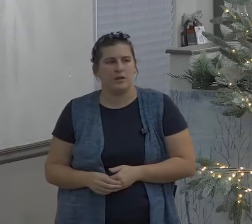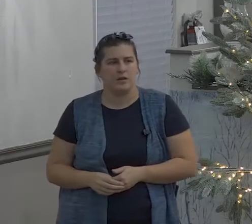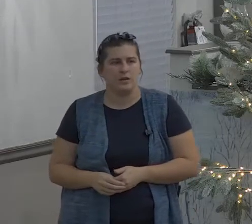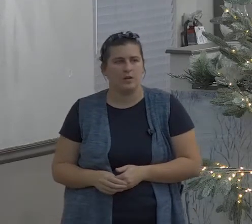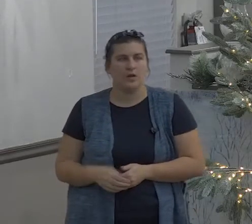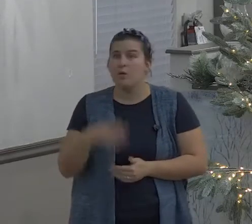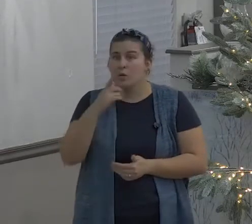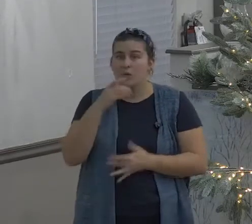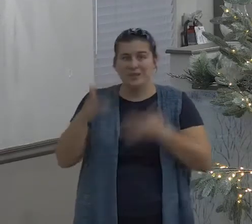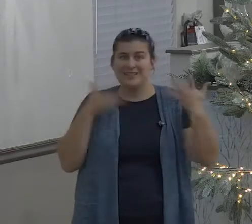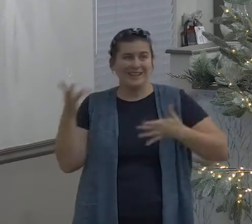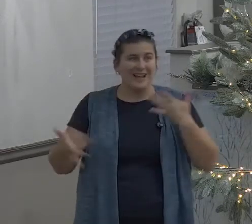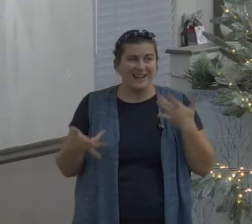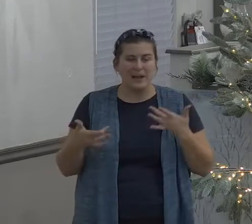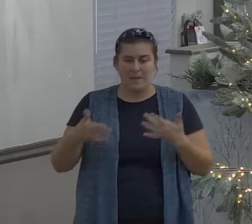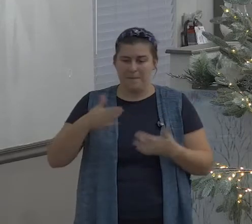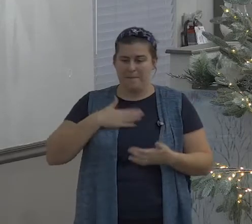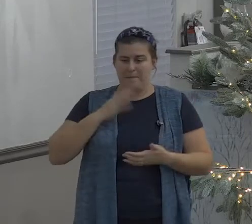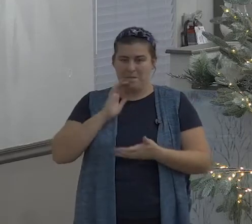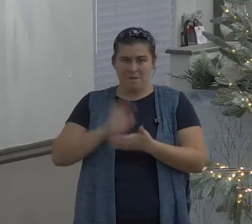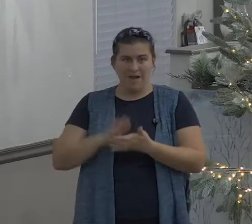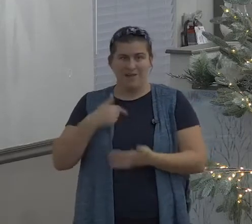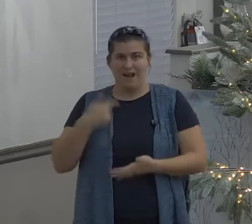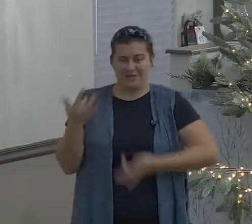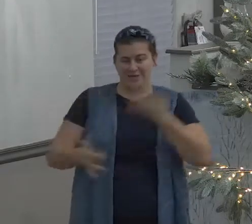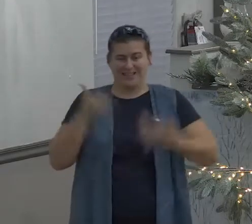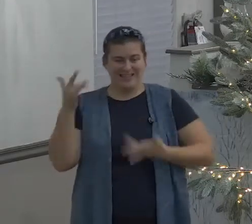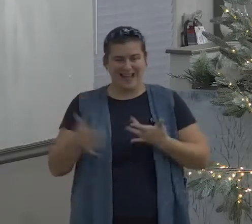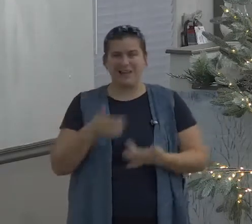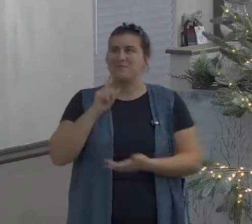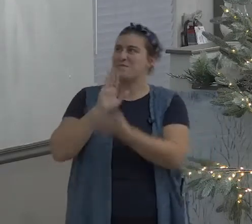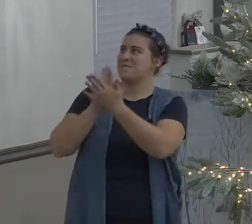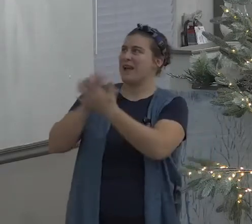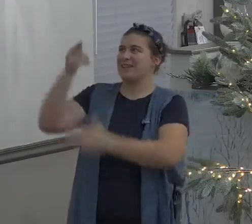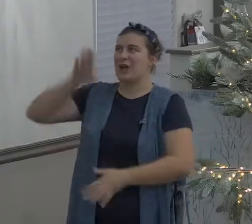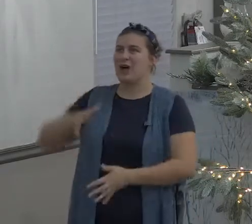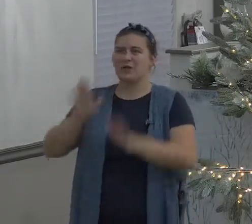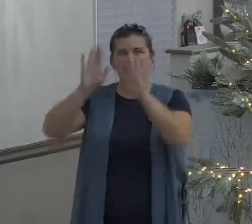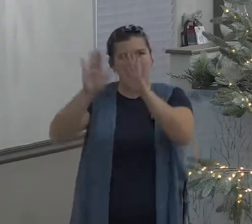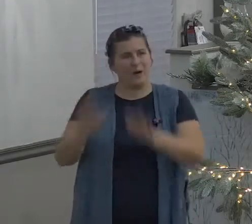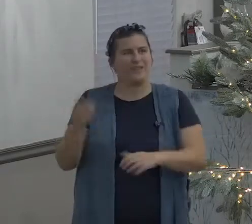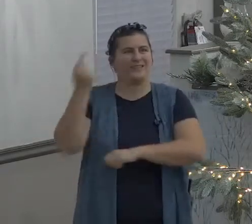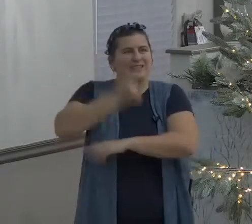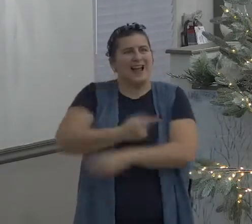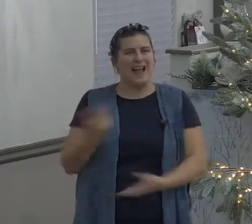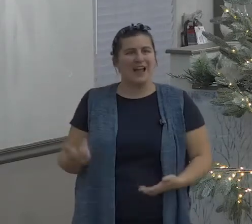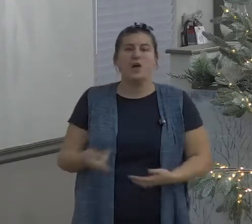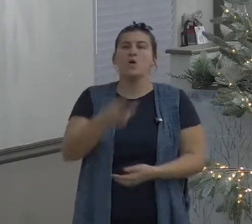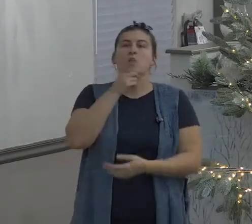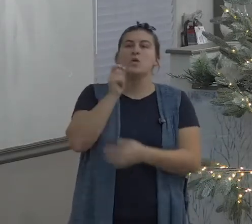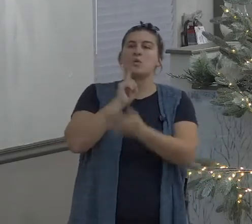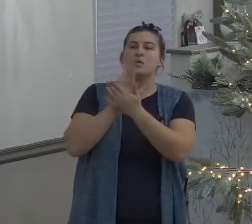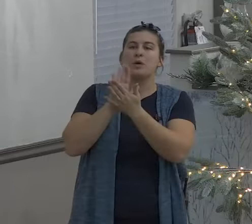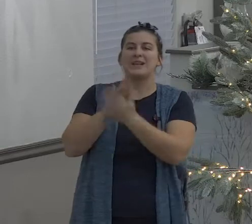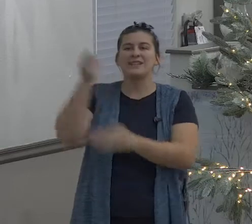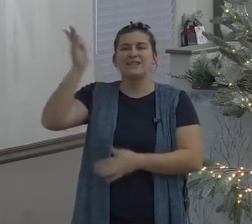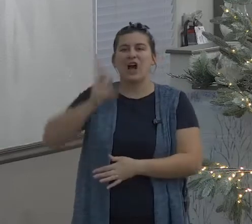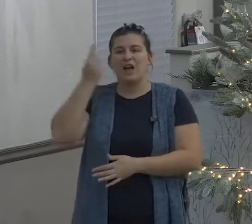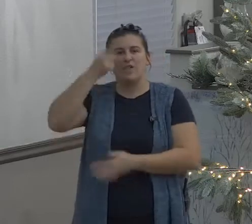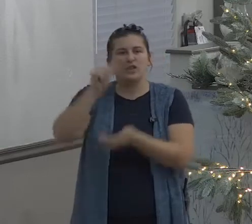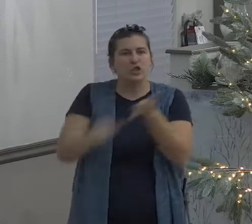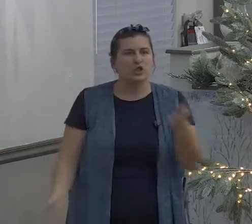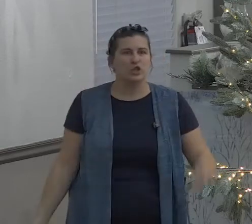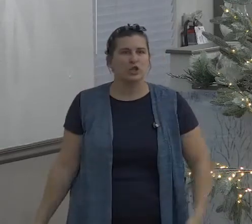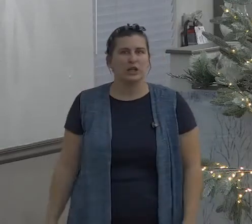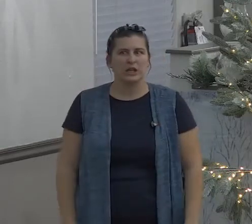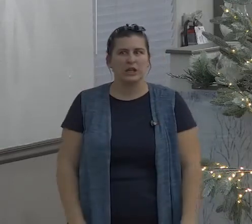and scheduled surgery for the 28th of December we're thankful for that now who in the world who in the world